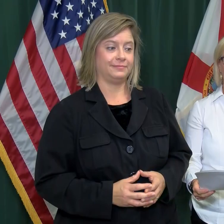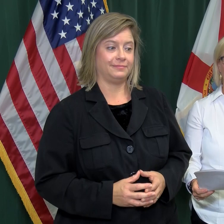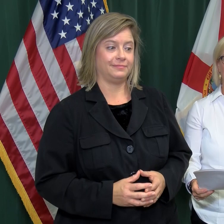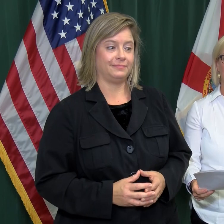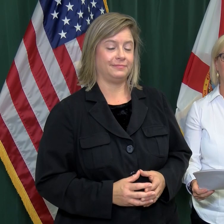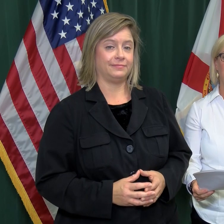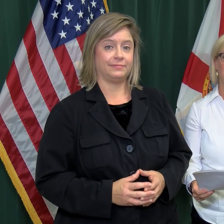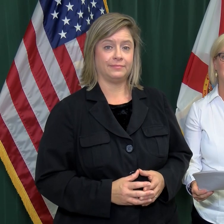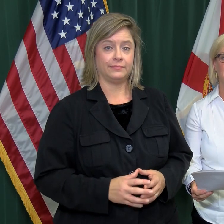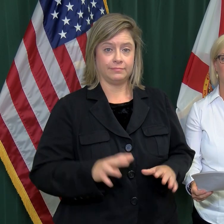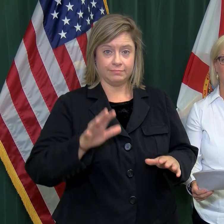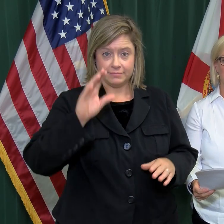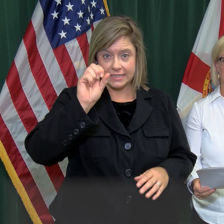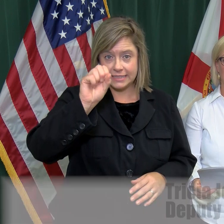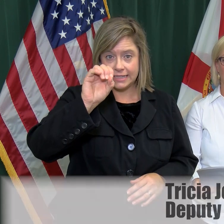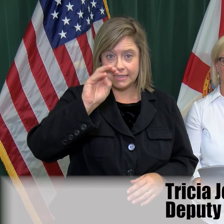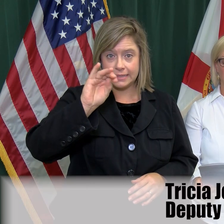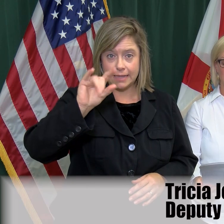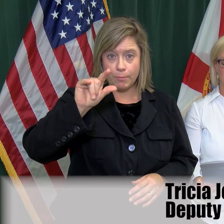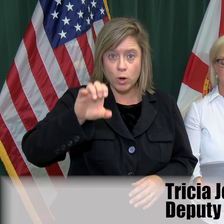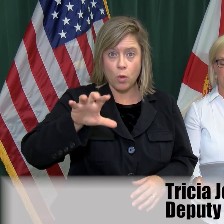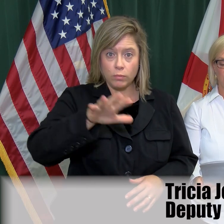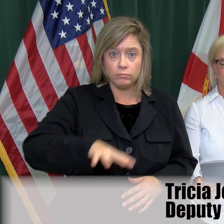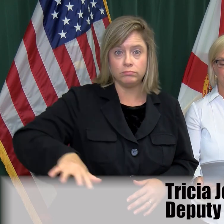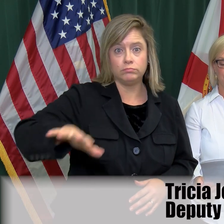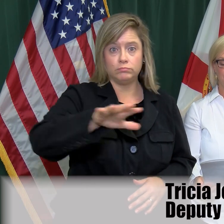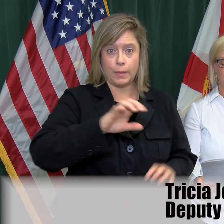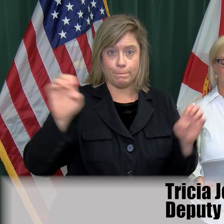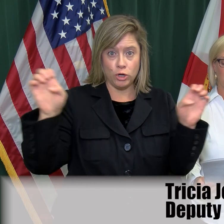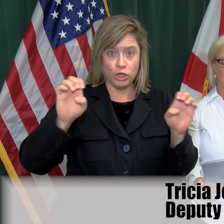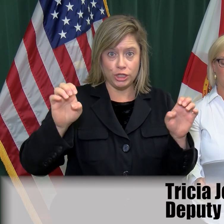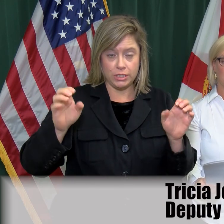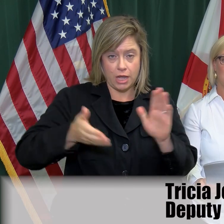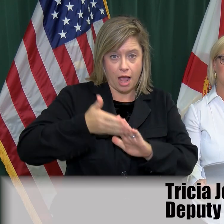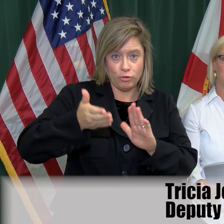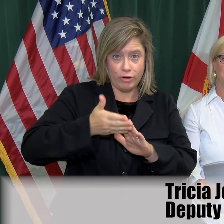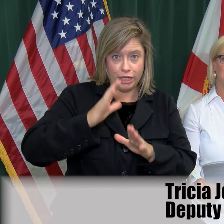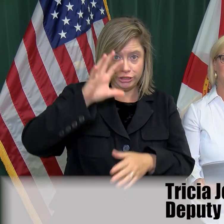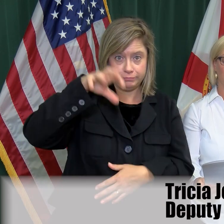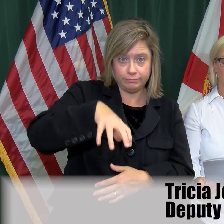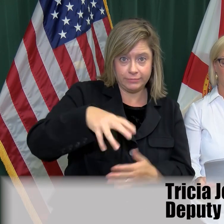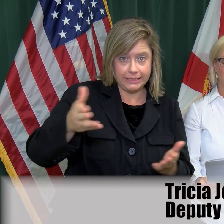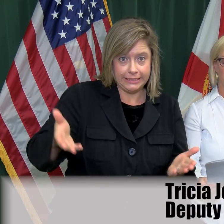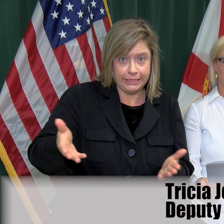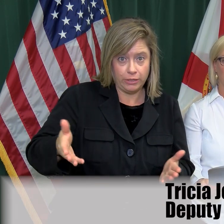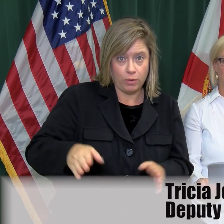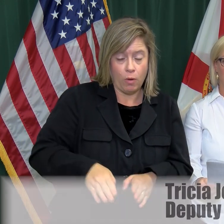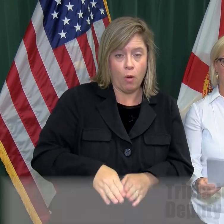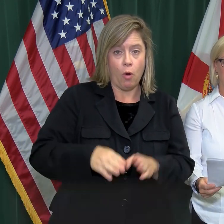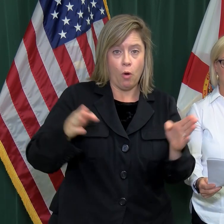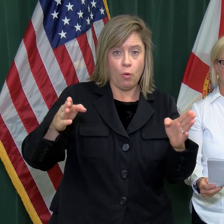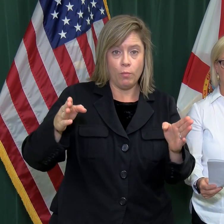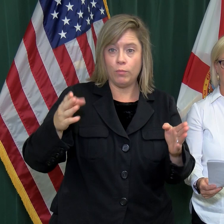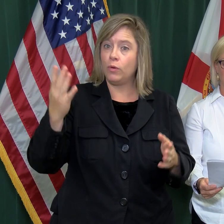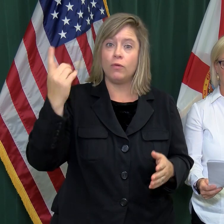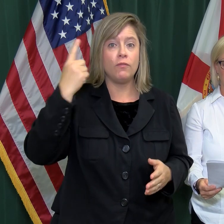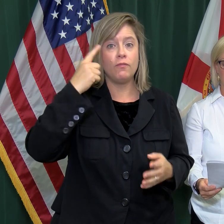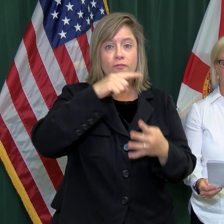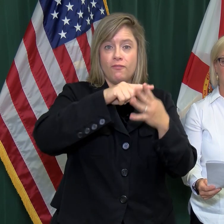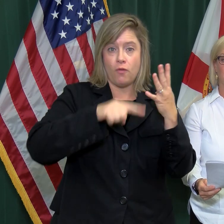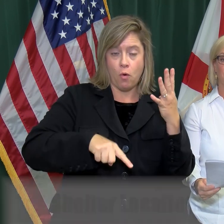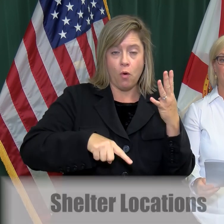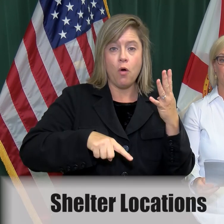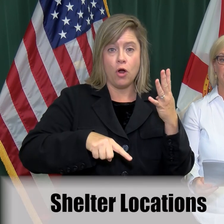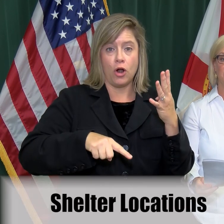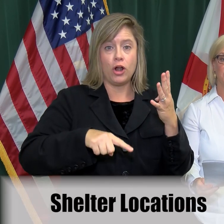The Seminole County Emergency Operations Center is opening four general population shelters